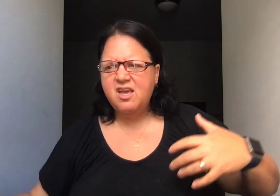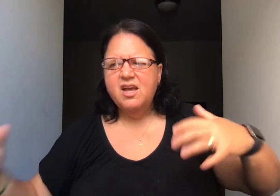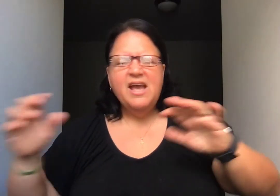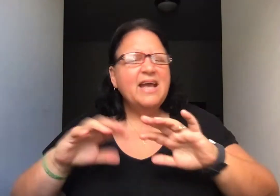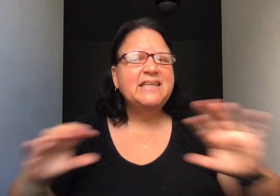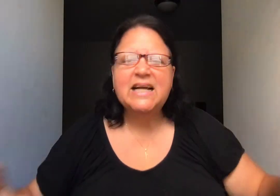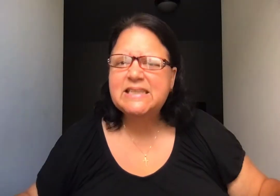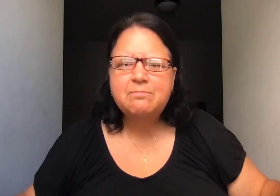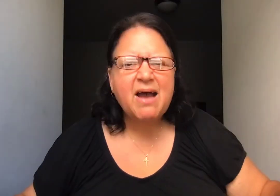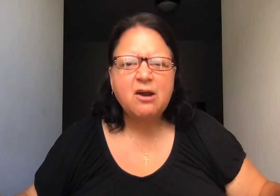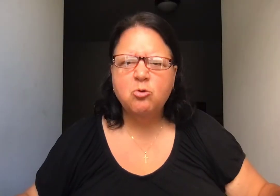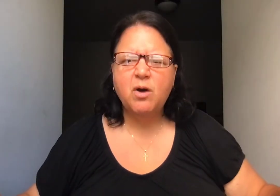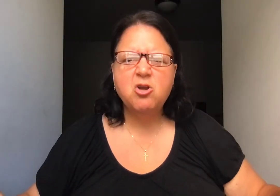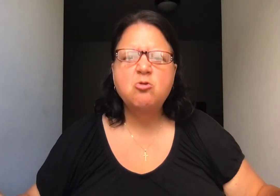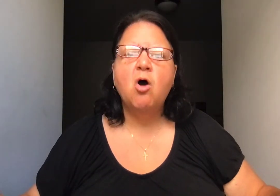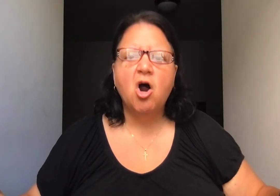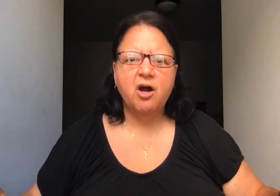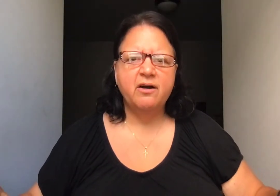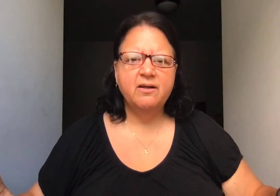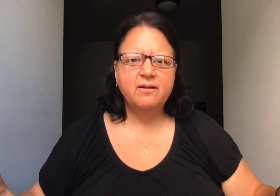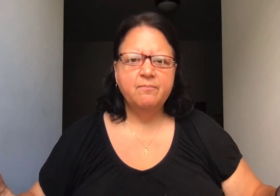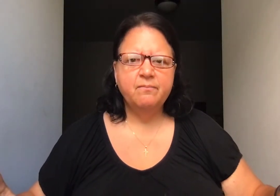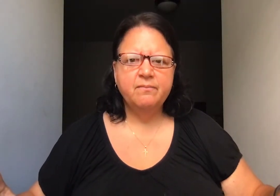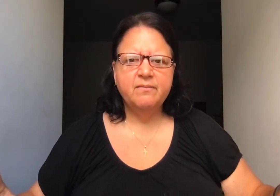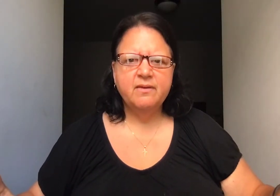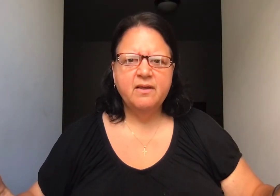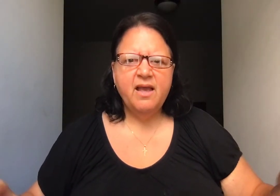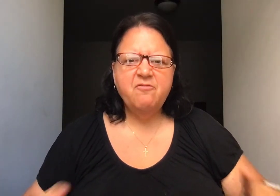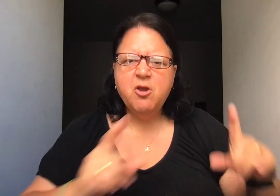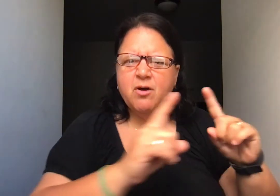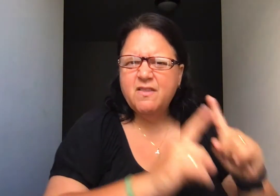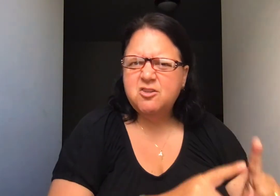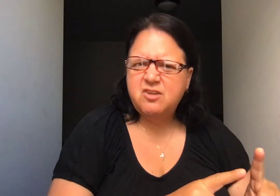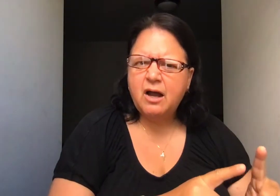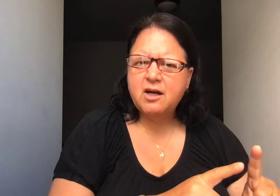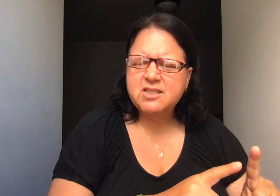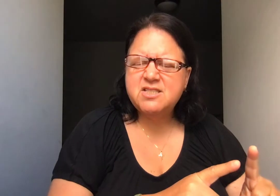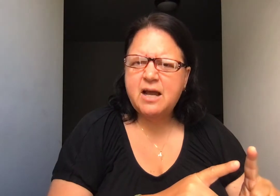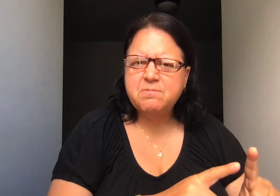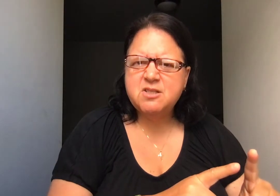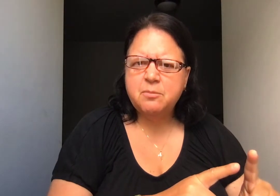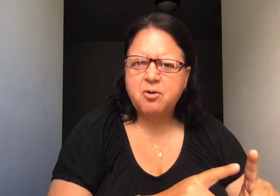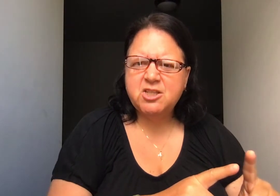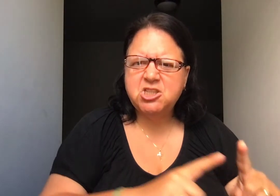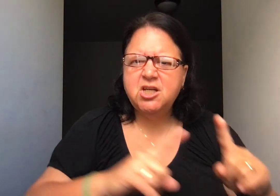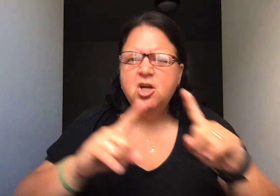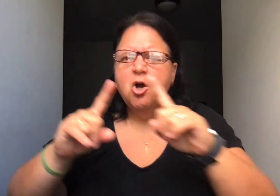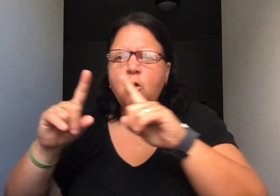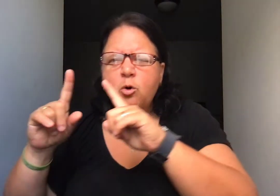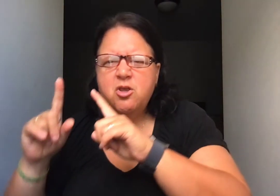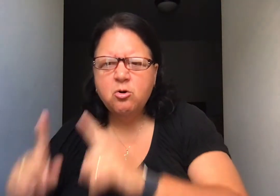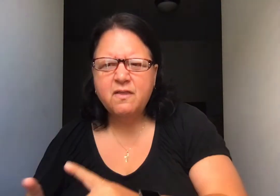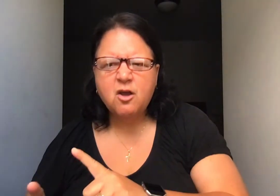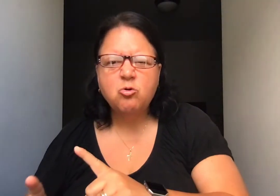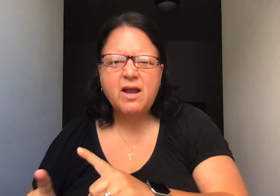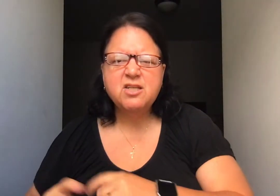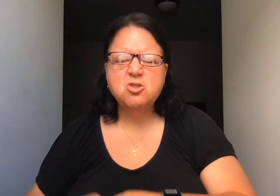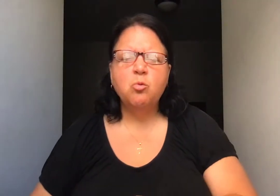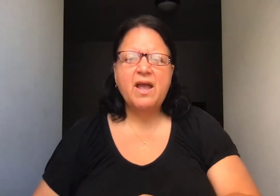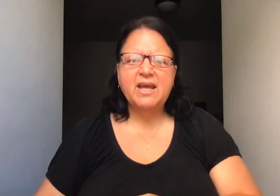it doesn't matter where you are. If you're in the darkest depths of depression or you're in the greatest awakening